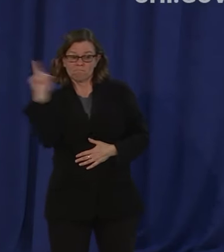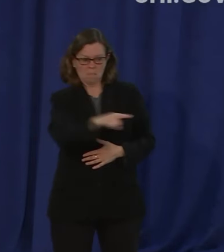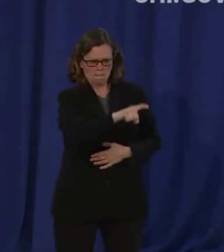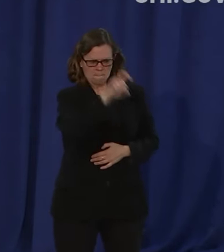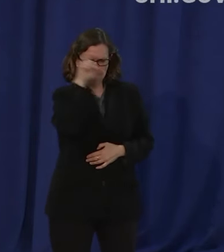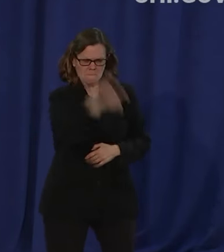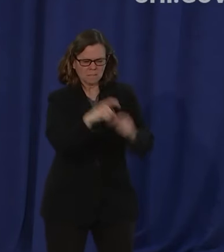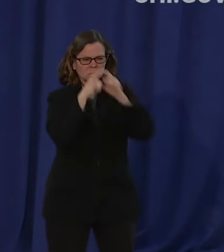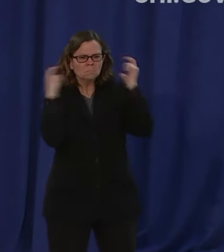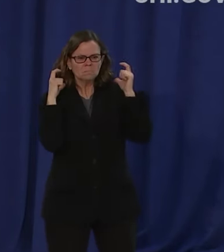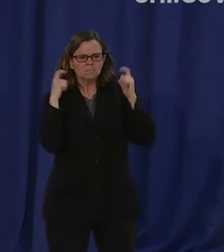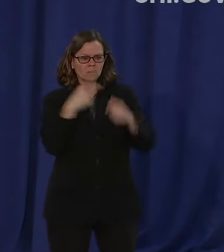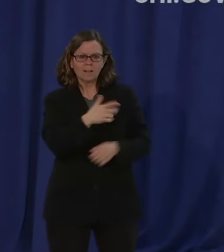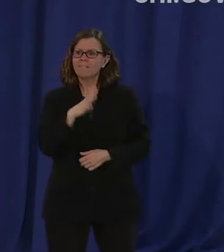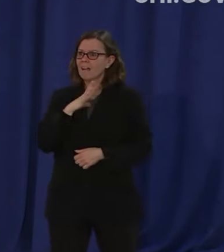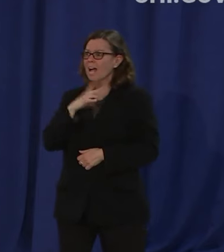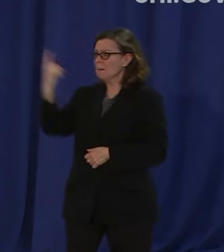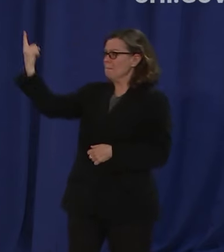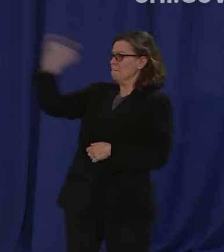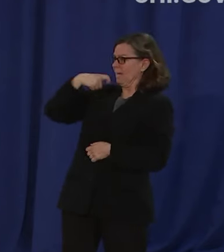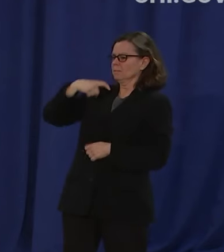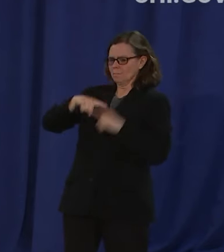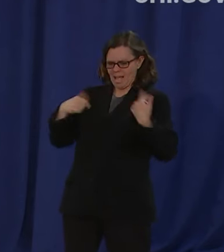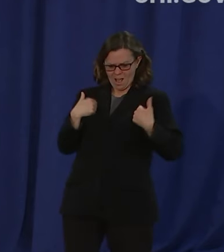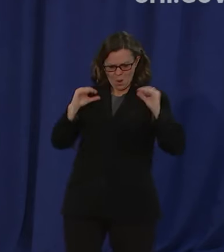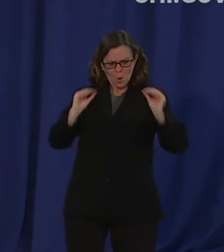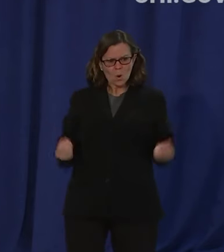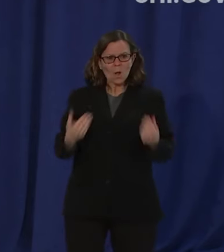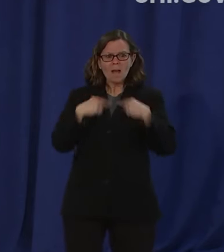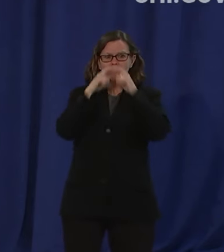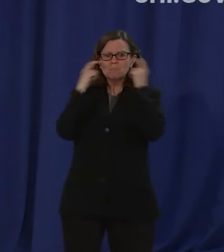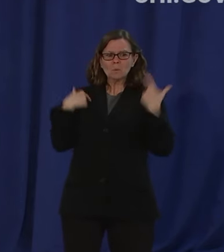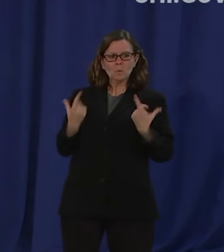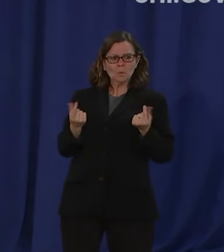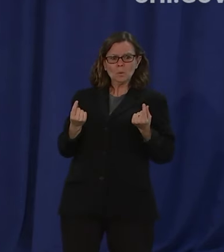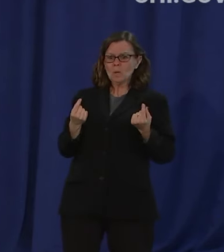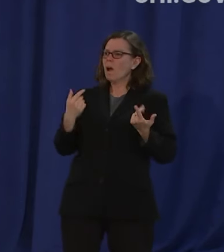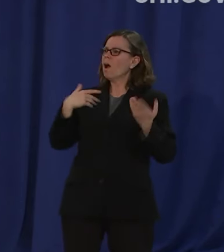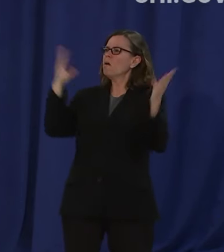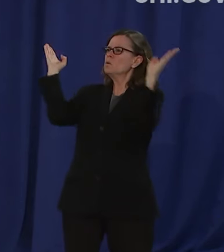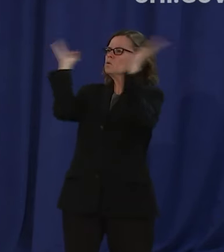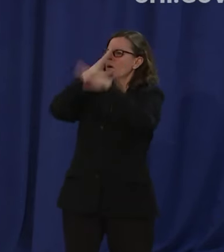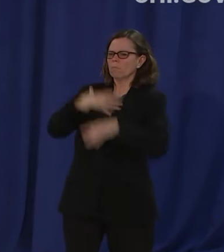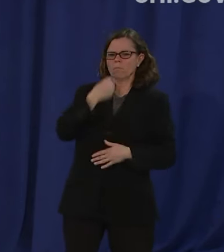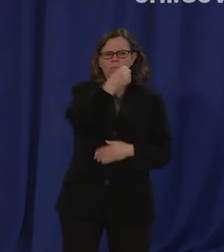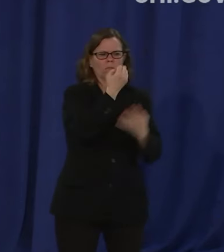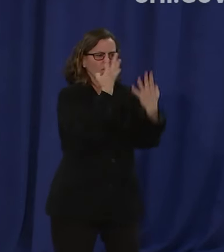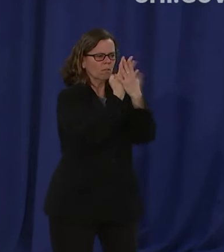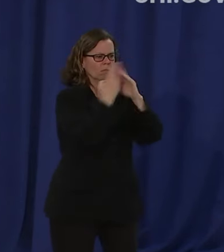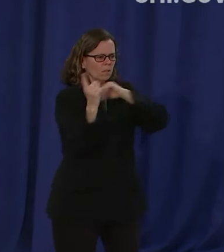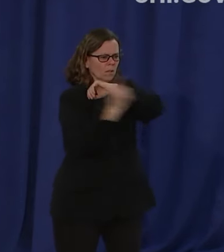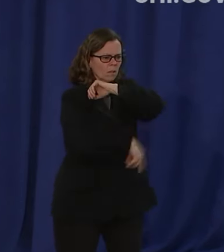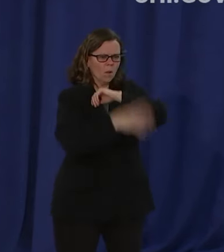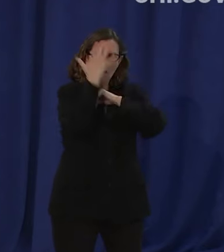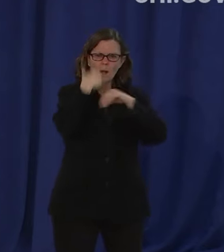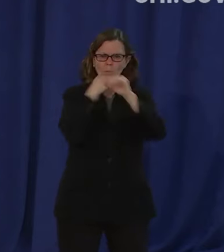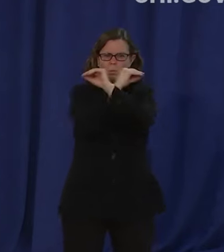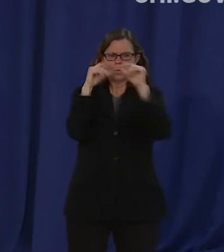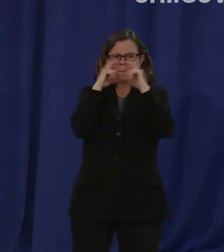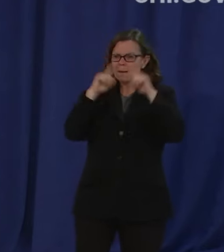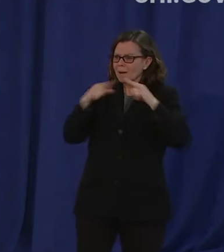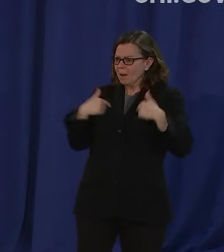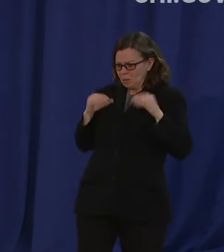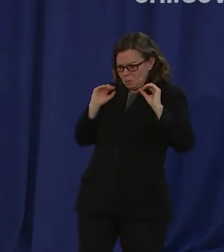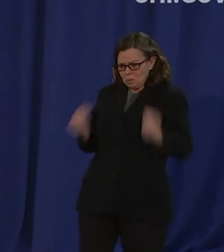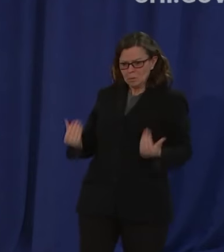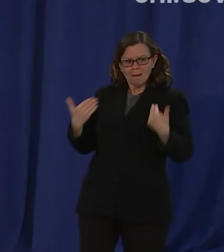going to lock people up because they're not wearing masks masks in um in in public so these are